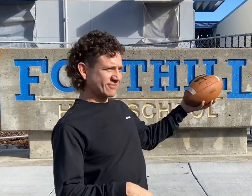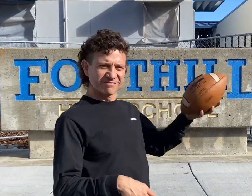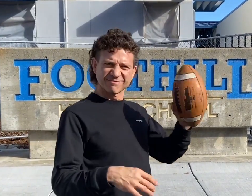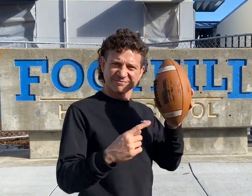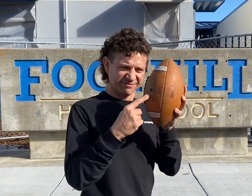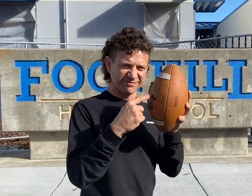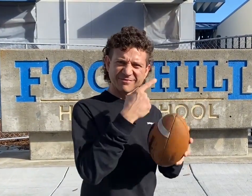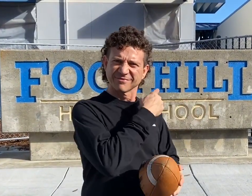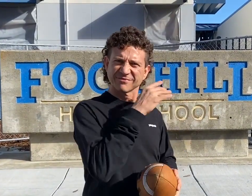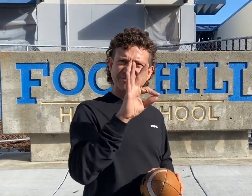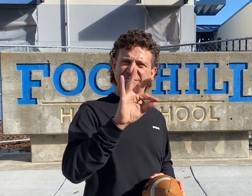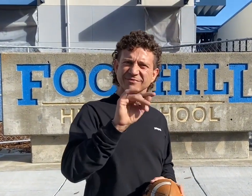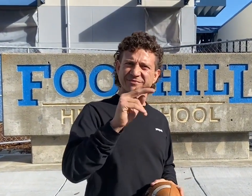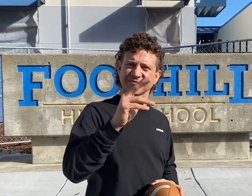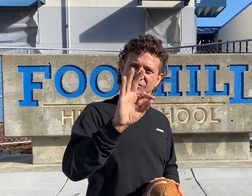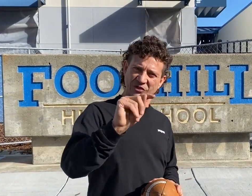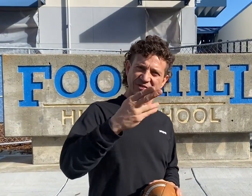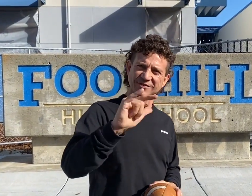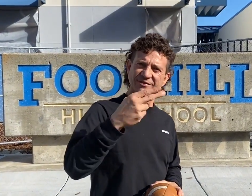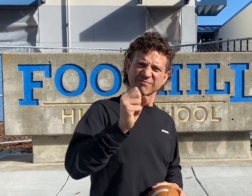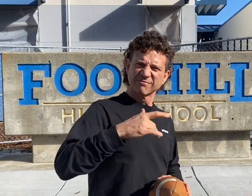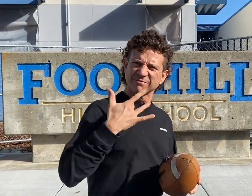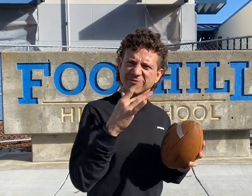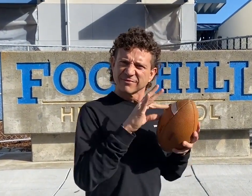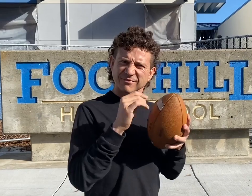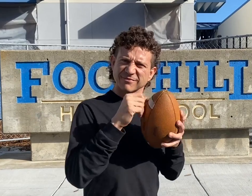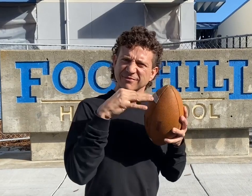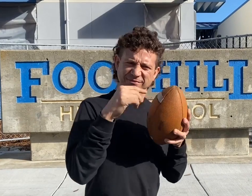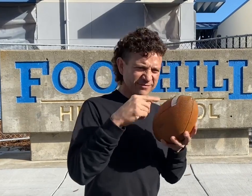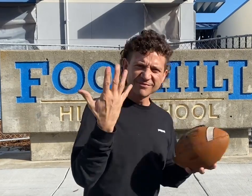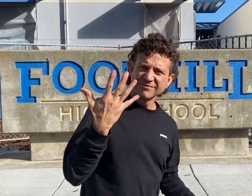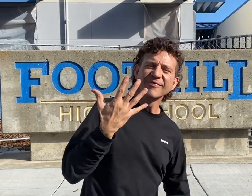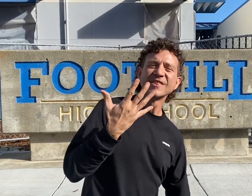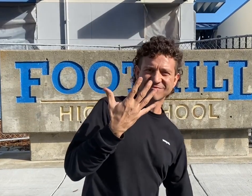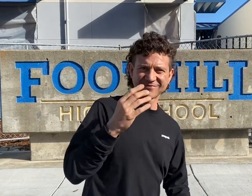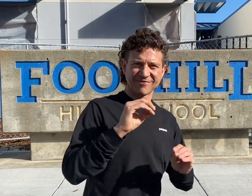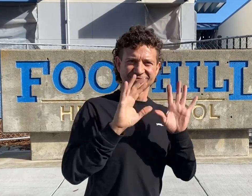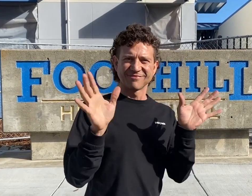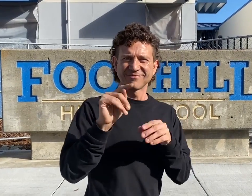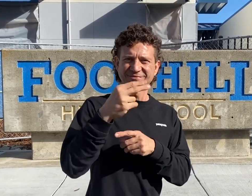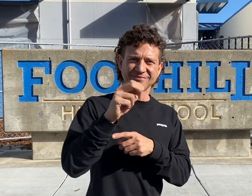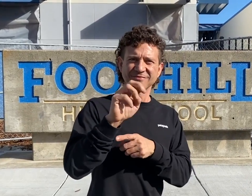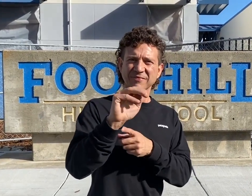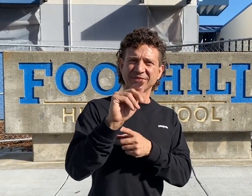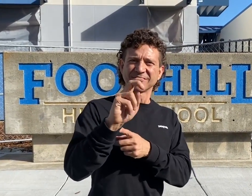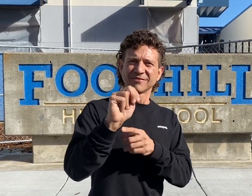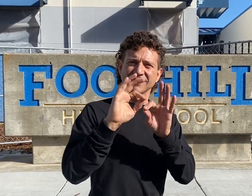We're here at Foothill High School. As I mentioned, the school has a deep connection with the Madden family.